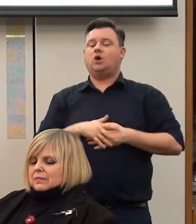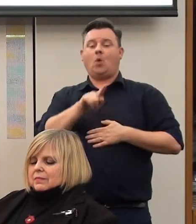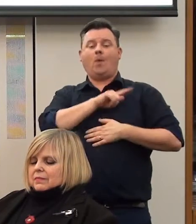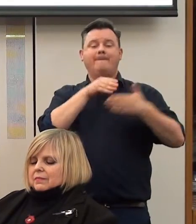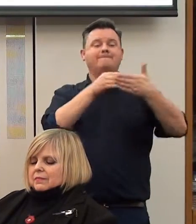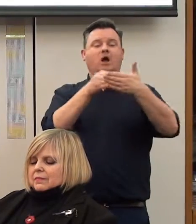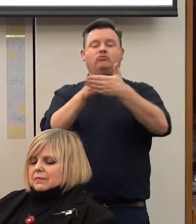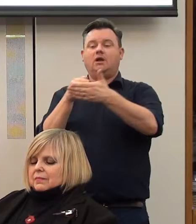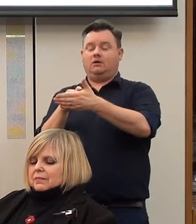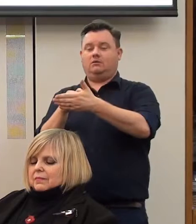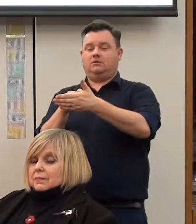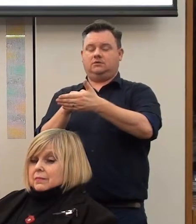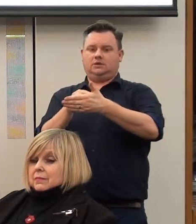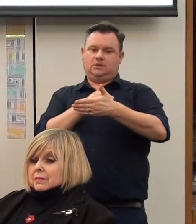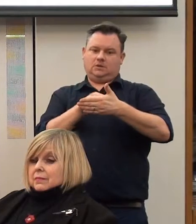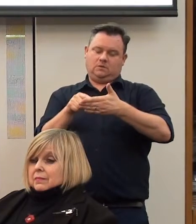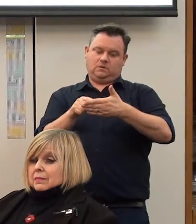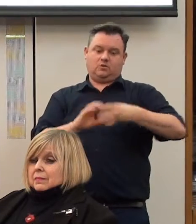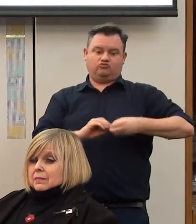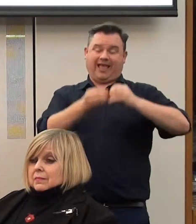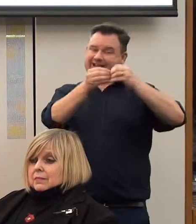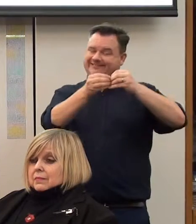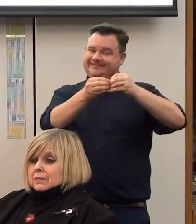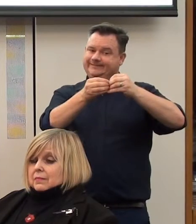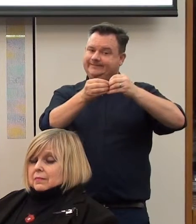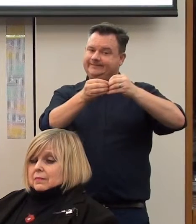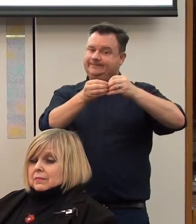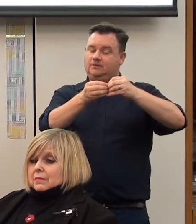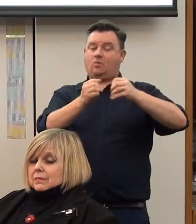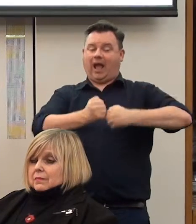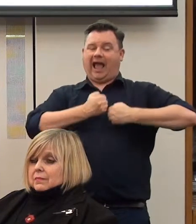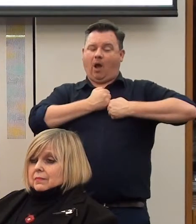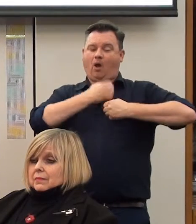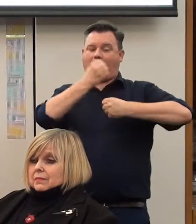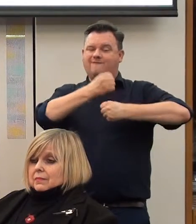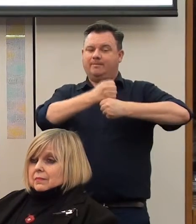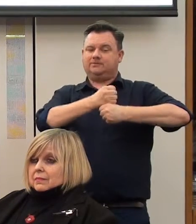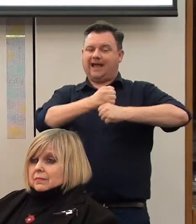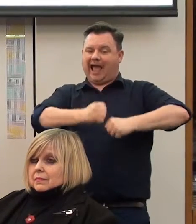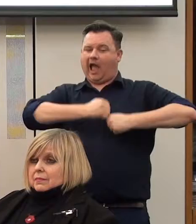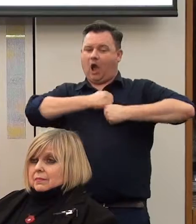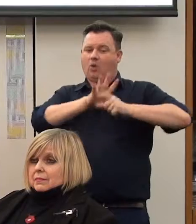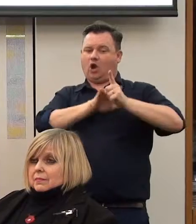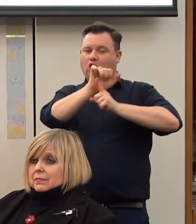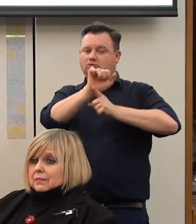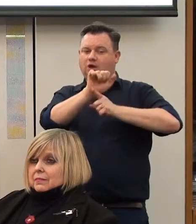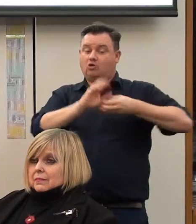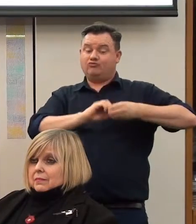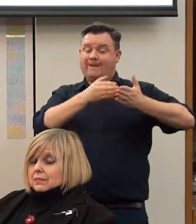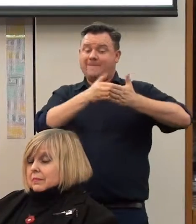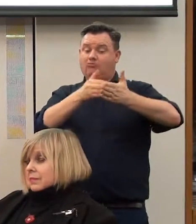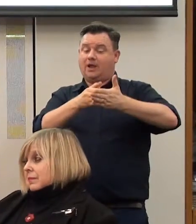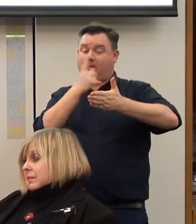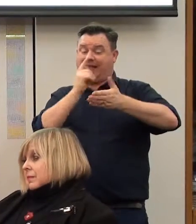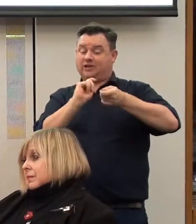the barriers to disabled people are created. They're not, you know, they're created by our government, by the culture that we live in, and they are things that could be